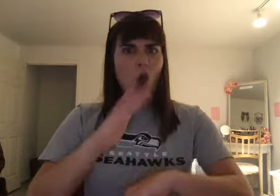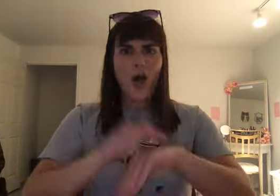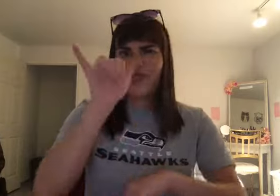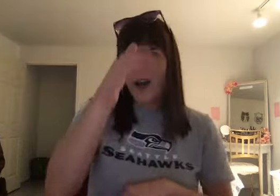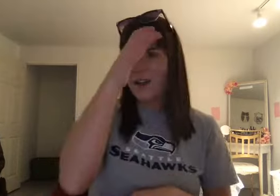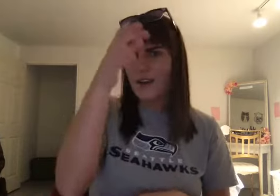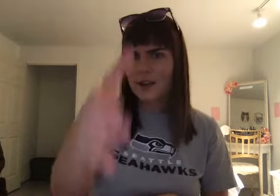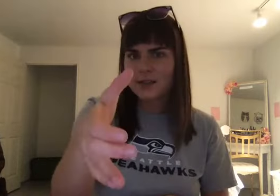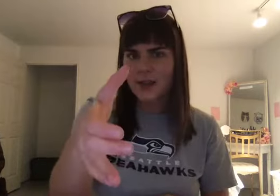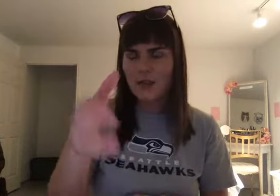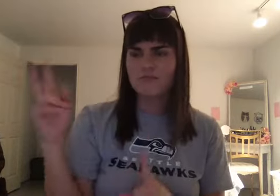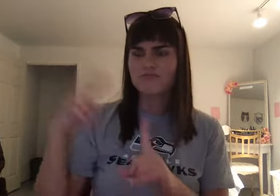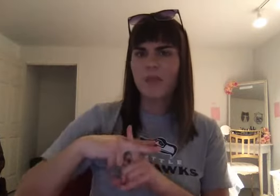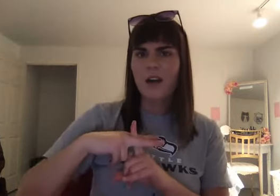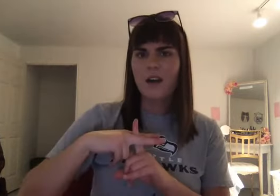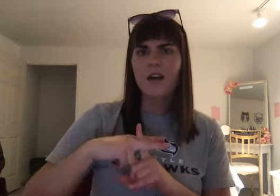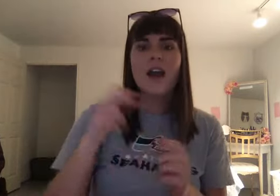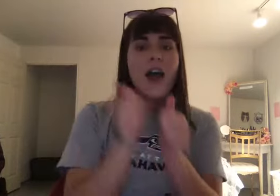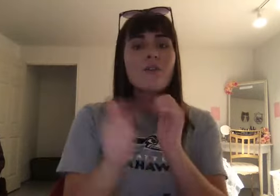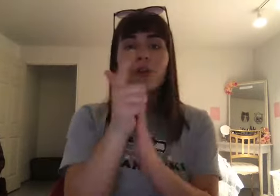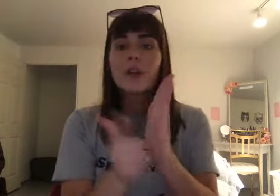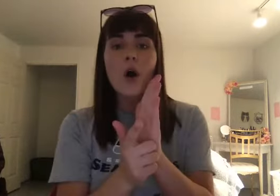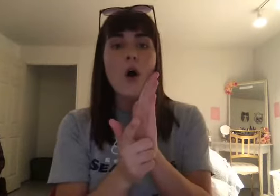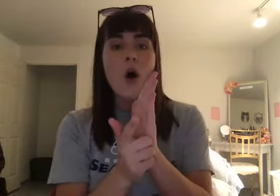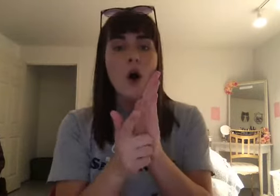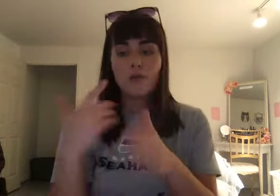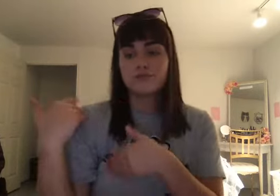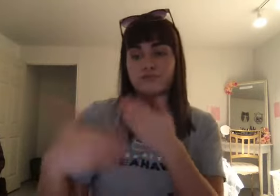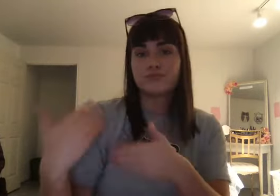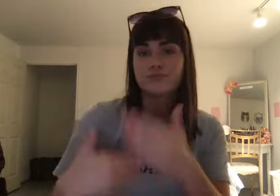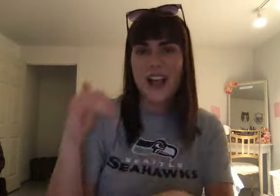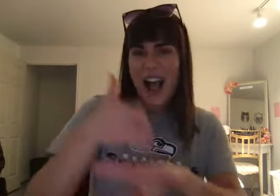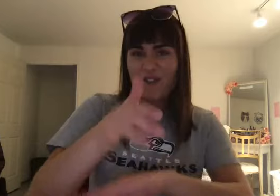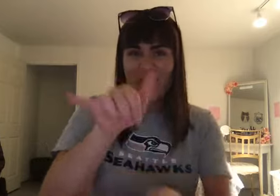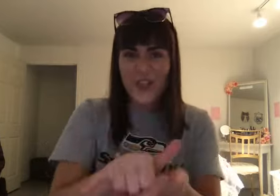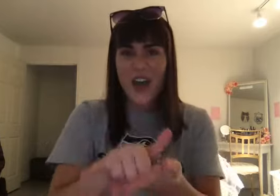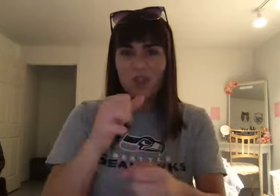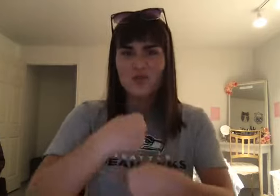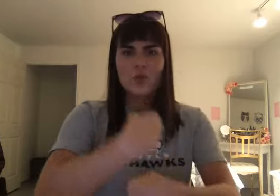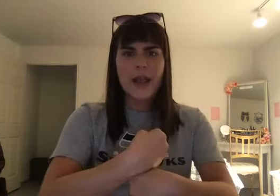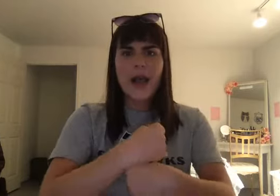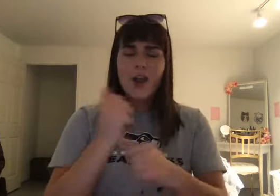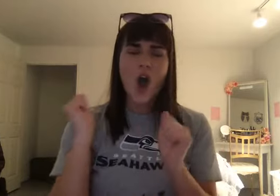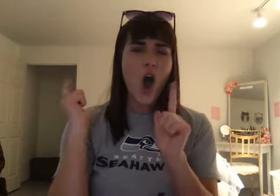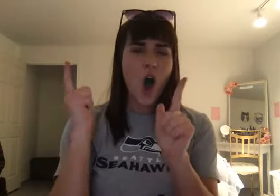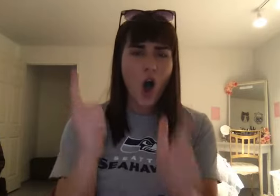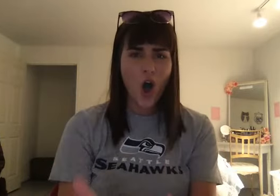system. That's. Created afterwards. No matter. Where it is. No matter. When it's. Created. All of them. Can be. Traced. Back. The origins.